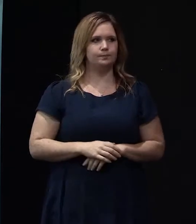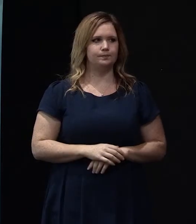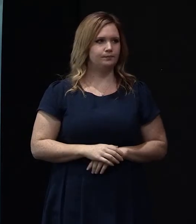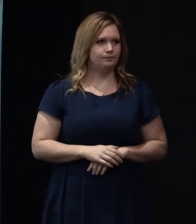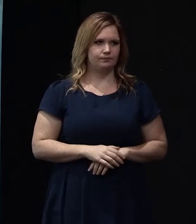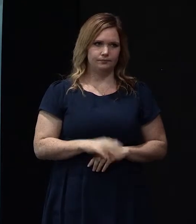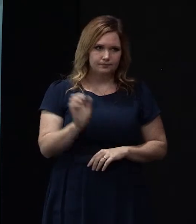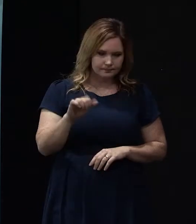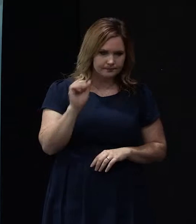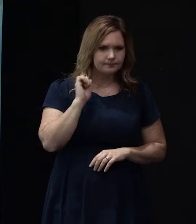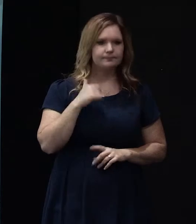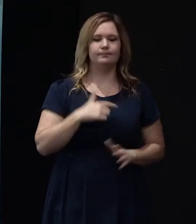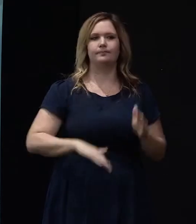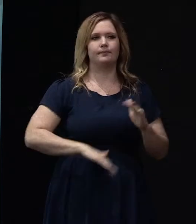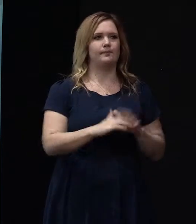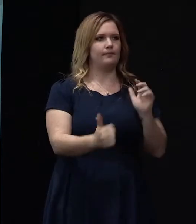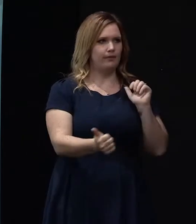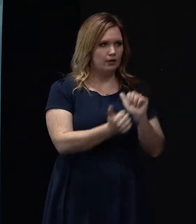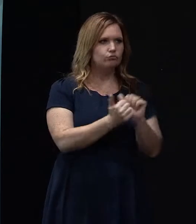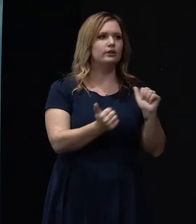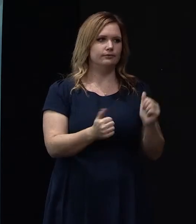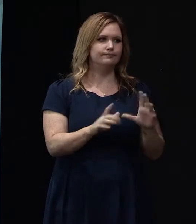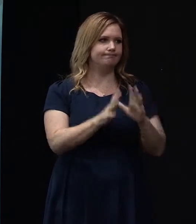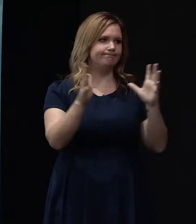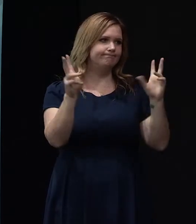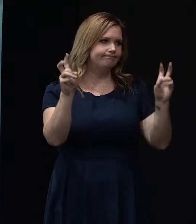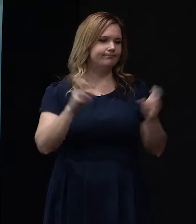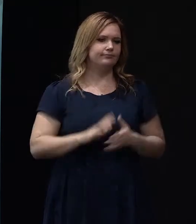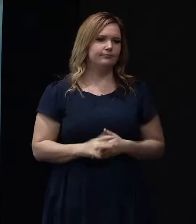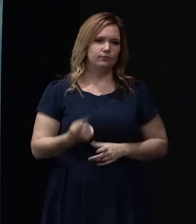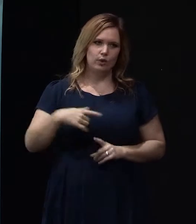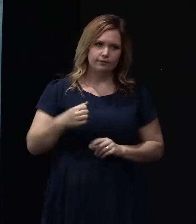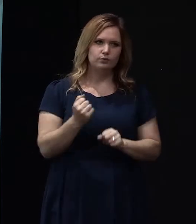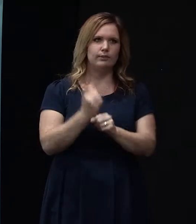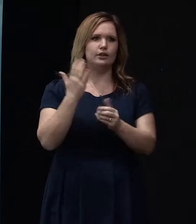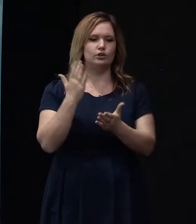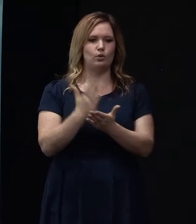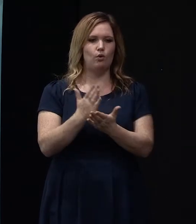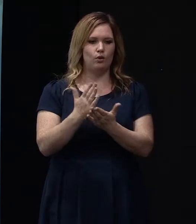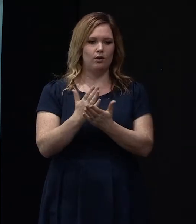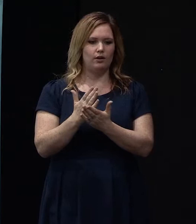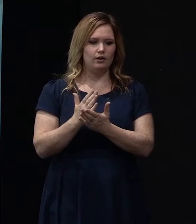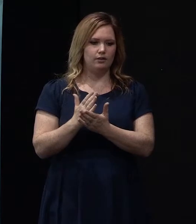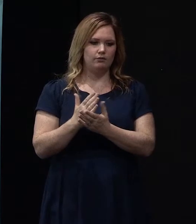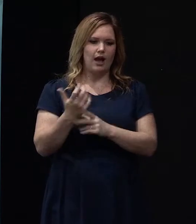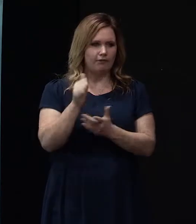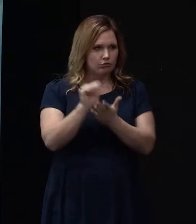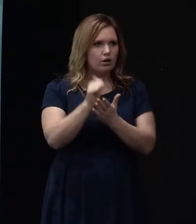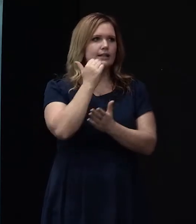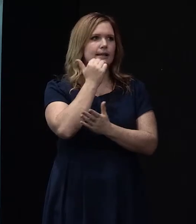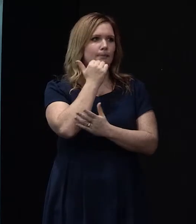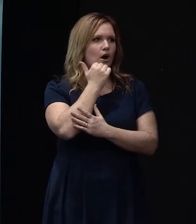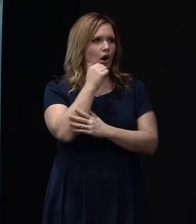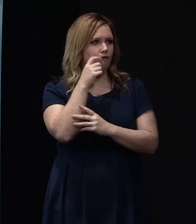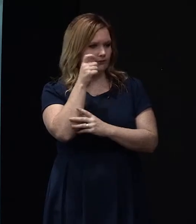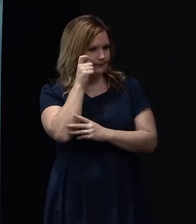So, yep. I mean, I totally agree. It's a big issue. We do have to make sure, of course, that there are the right number of inspections,